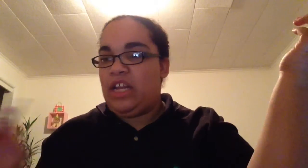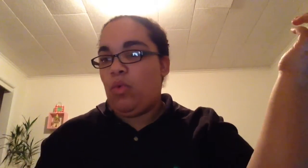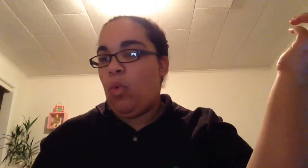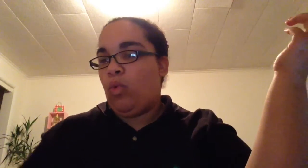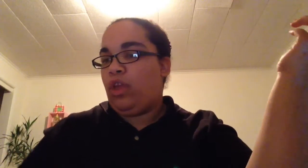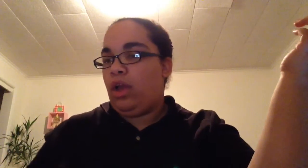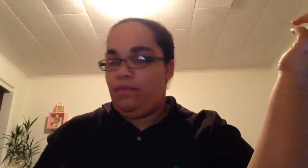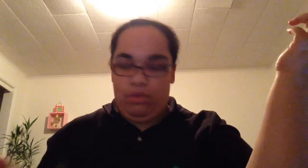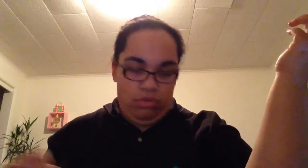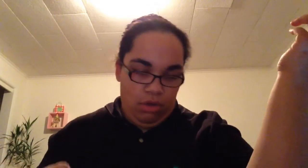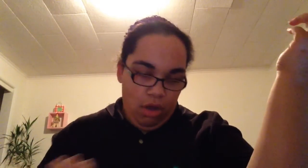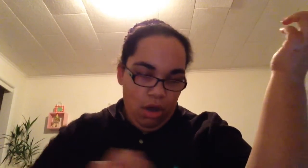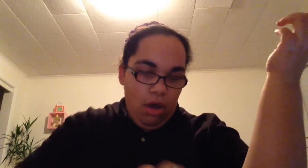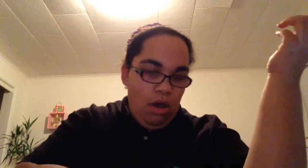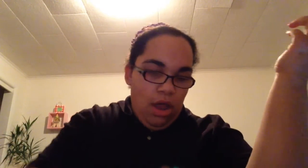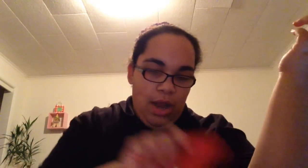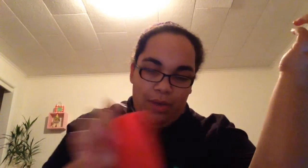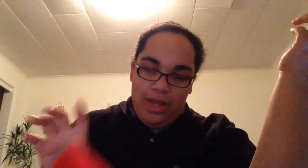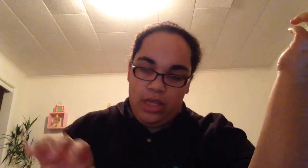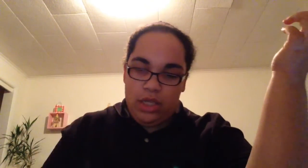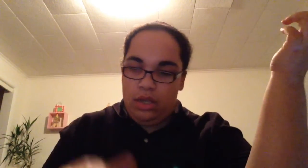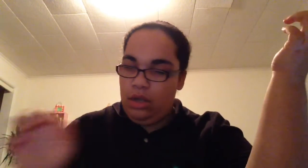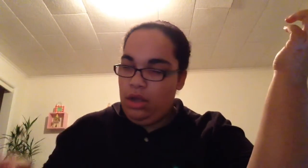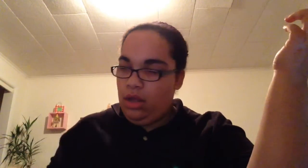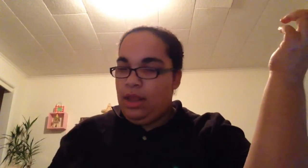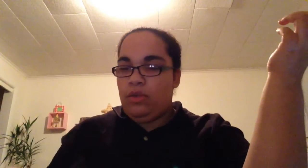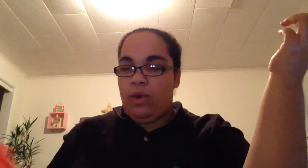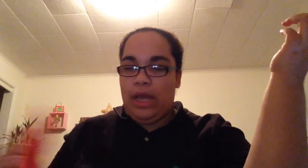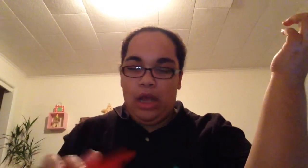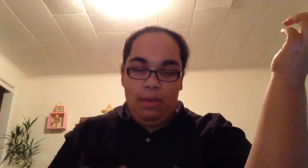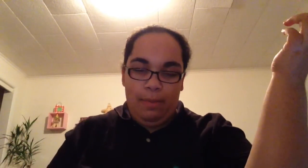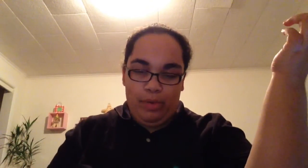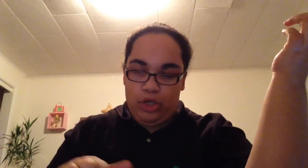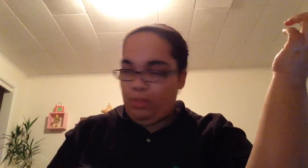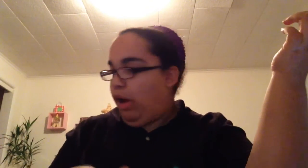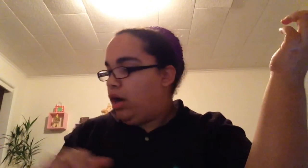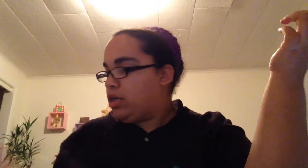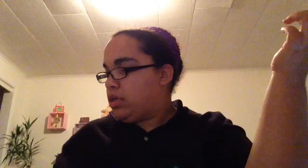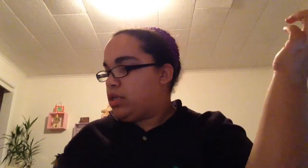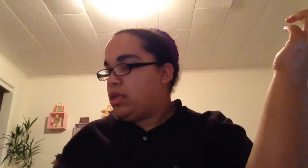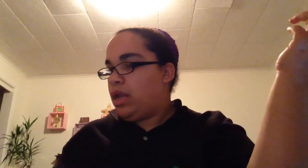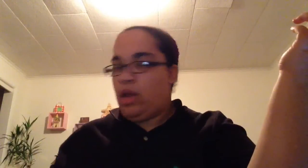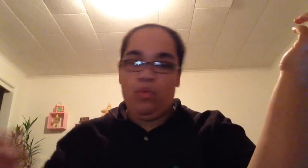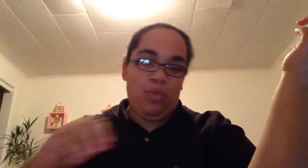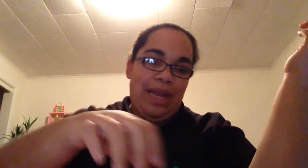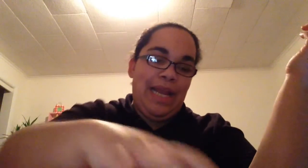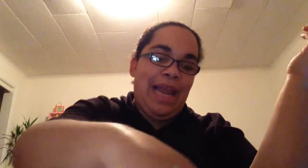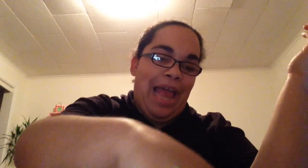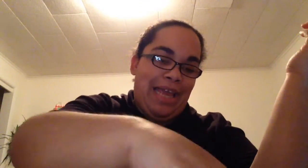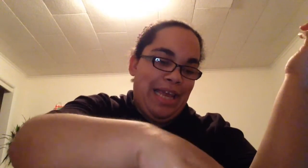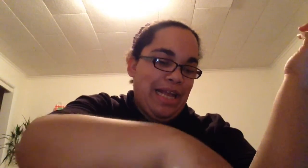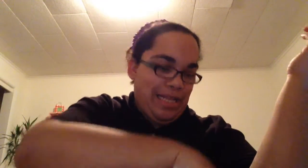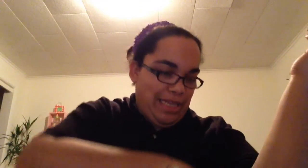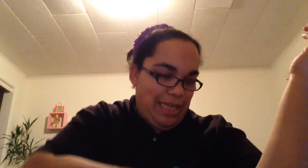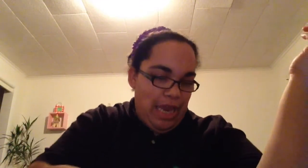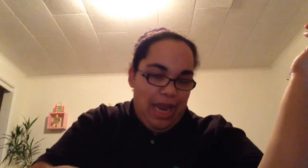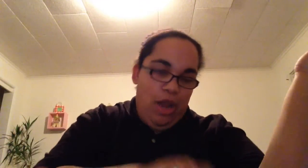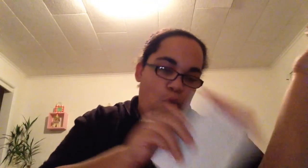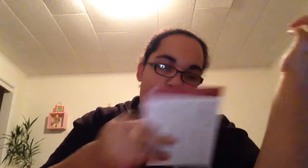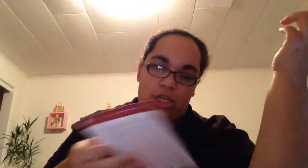eat those. Anyways, that's when I got my Birchbox, and I really like it a lot.